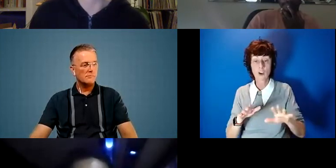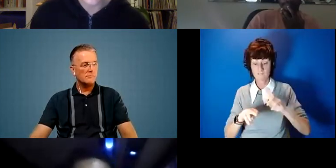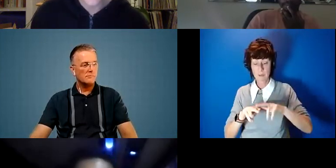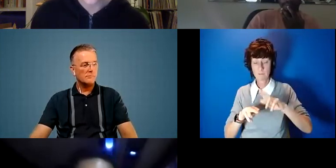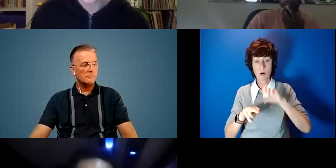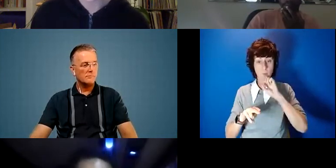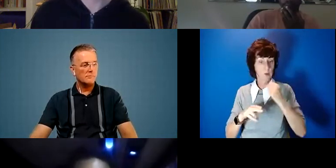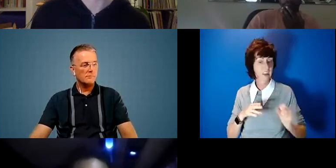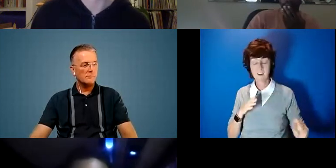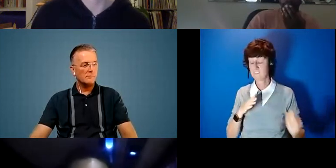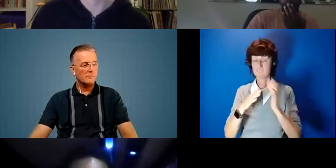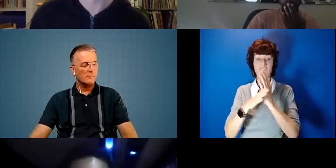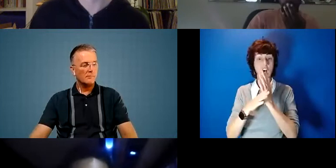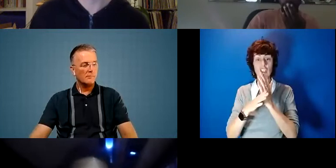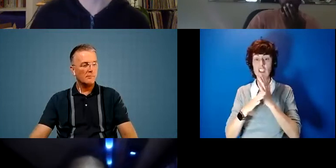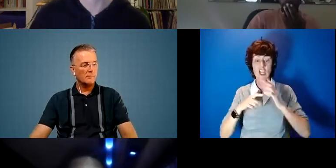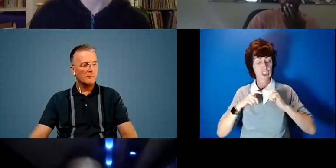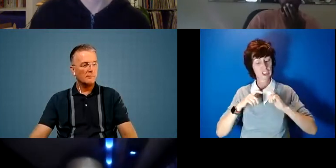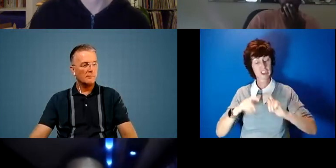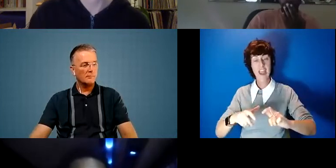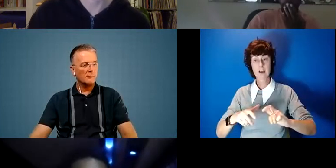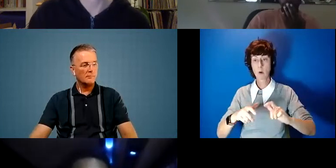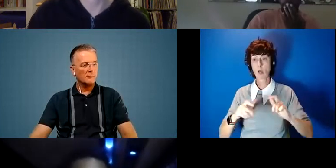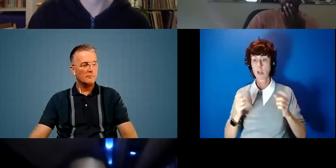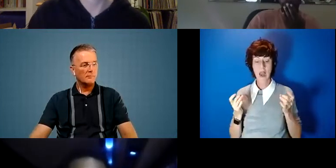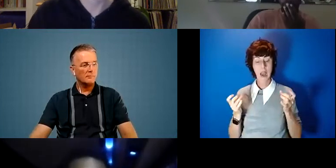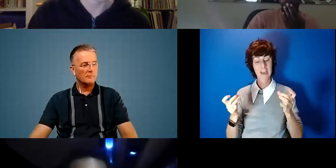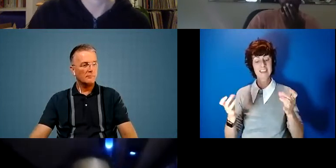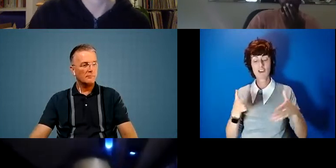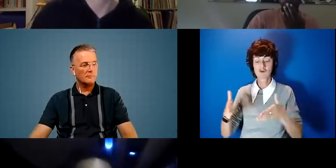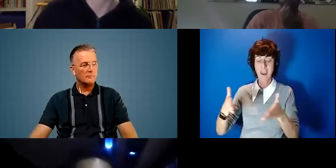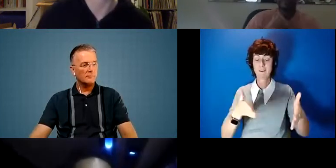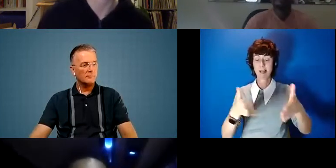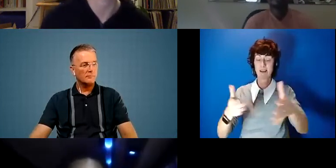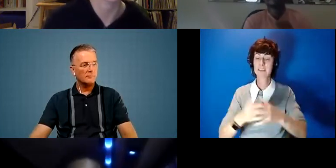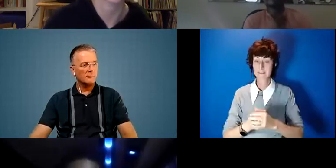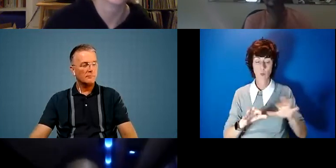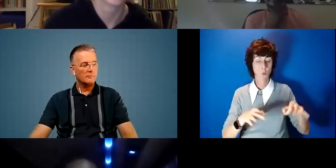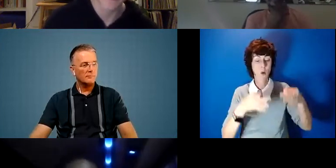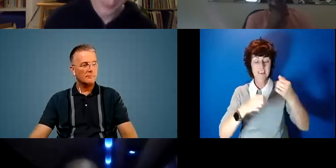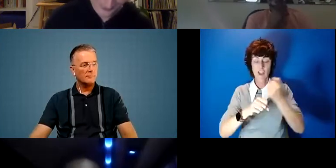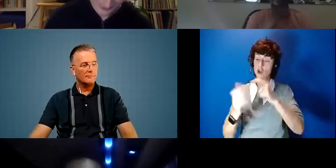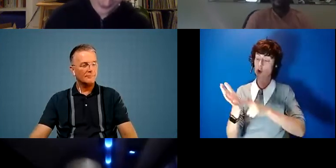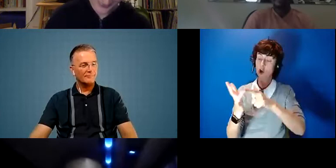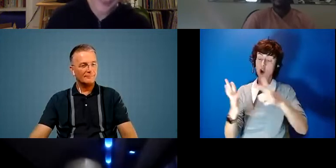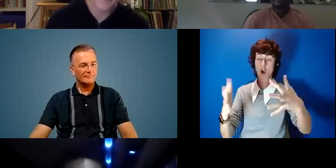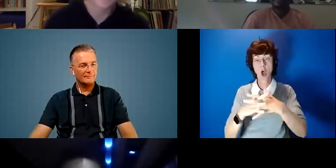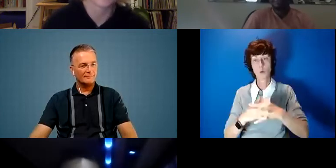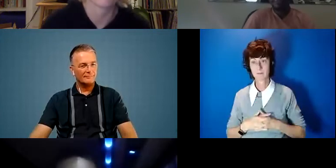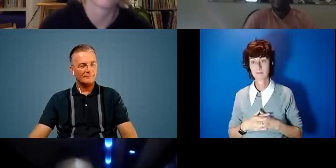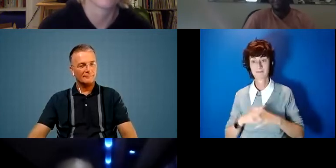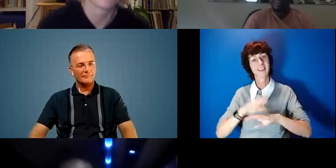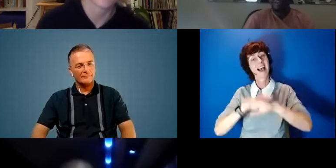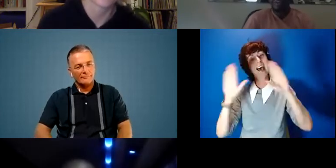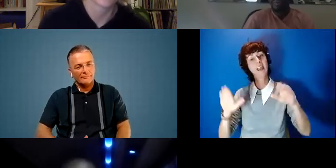community lighting trail in western glow i will pass over to you paula thank you thanks i'm a white woman